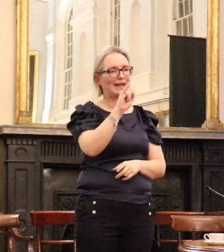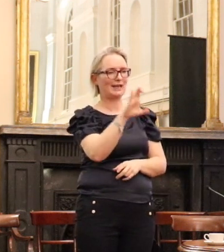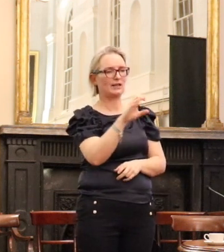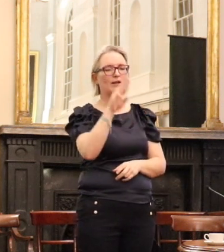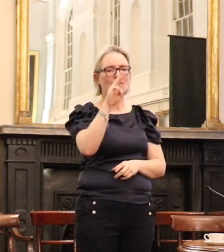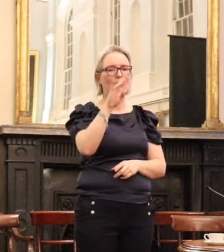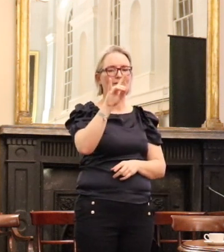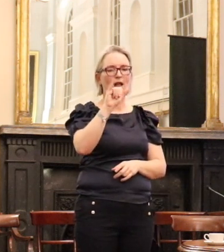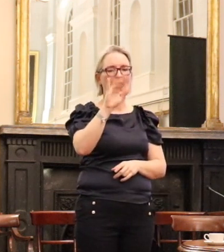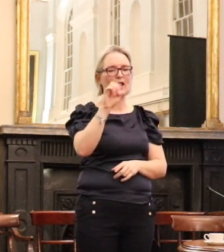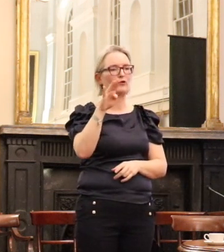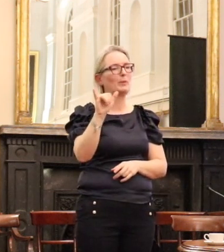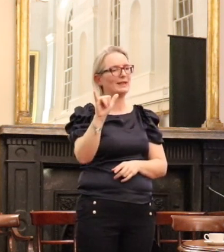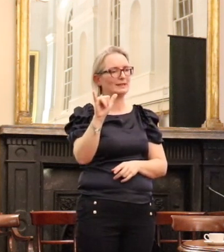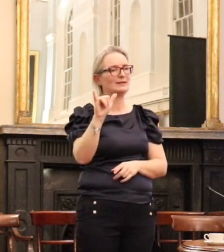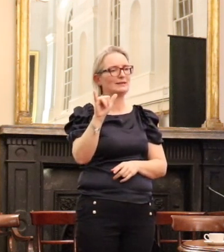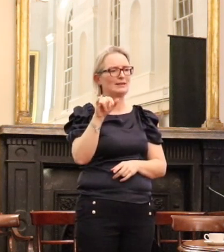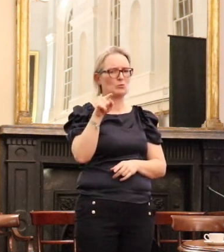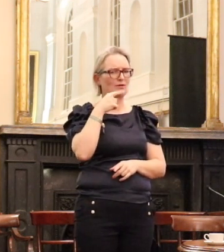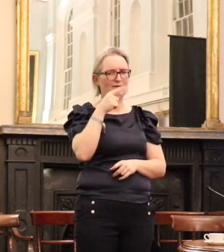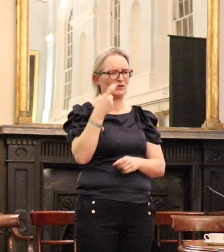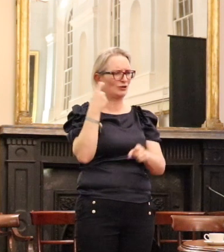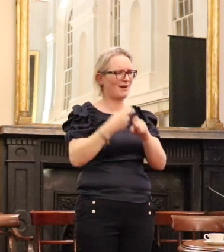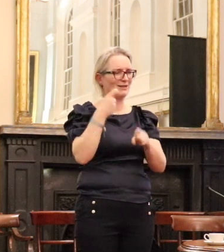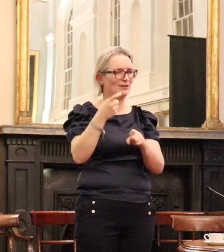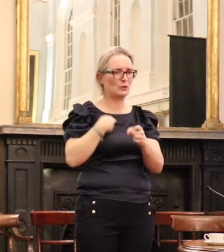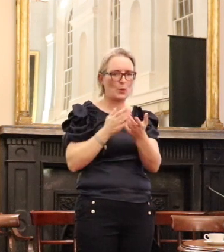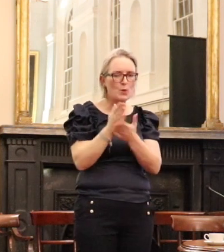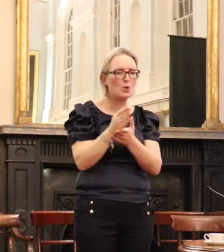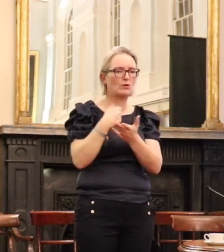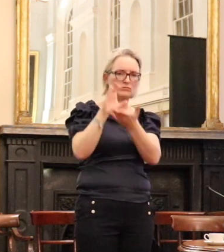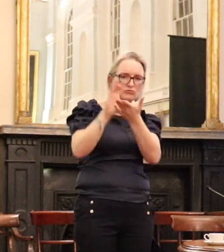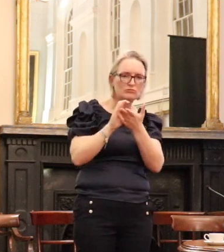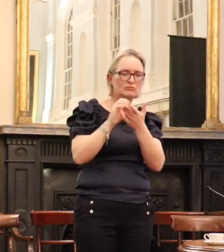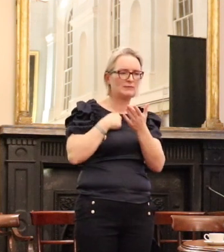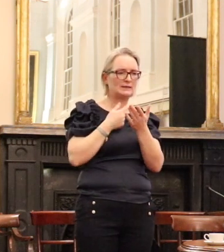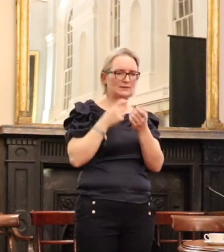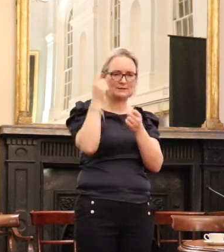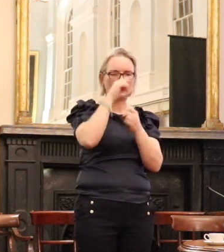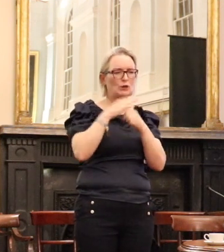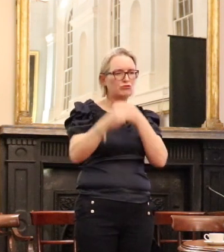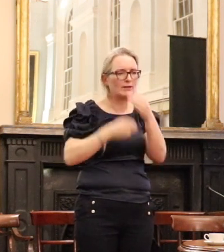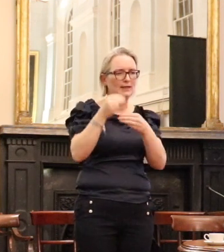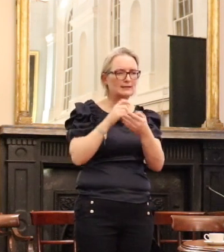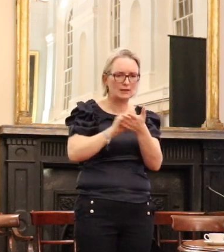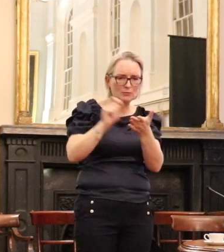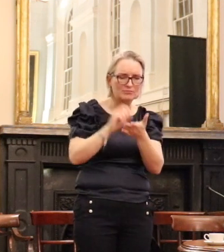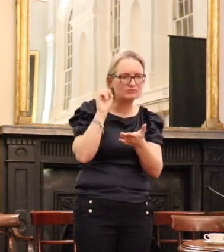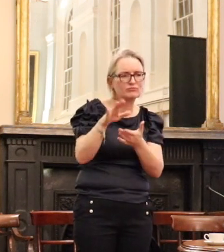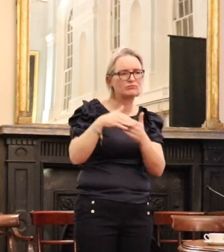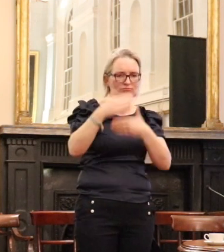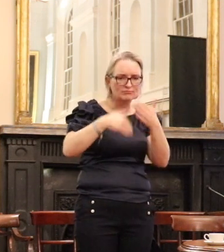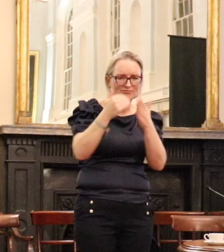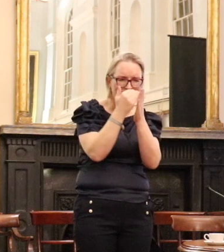had to go through the most rigorous crediting process and the most rigorous auditing process. And what became incredible then was